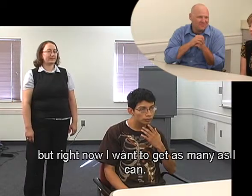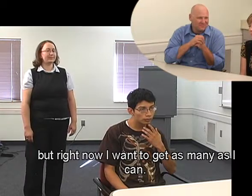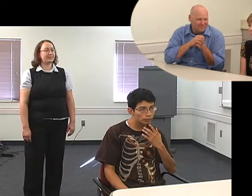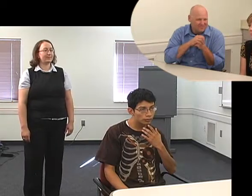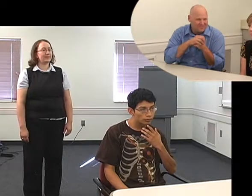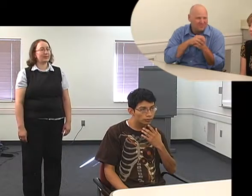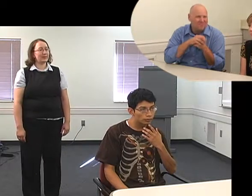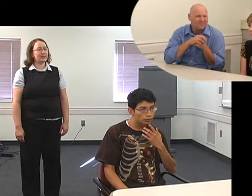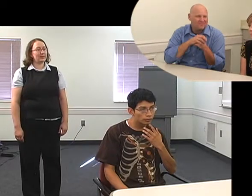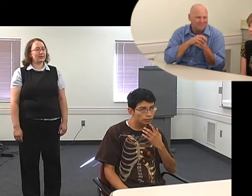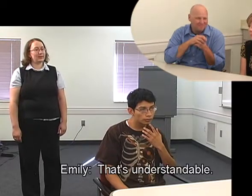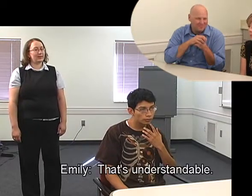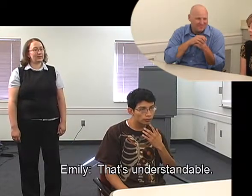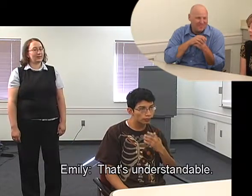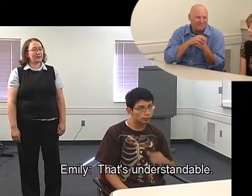can